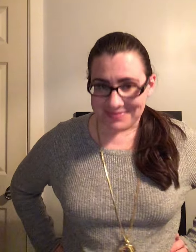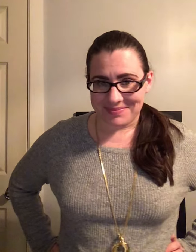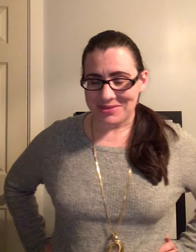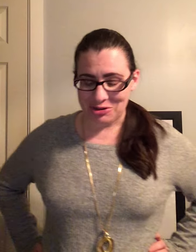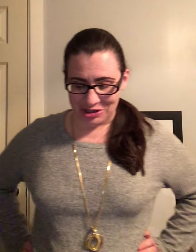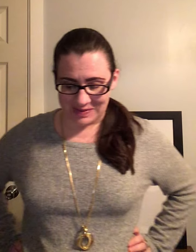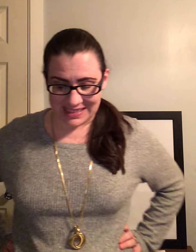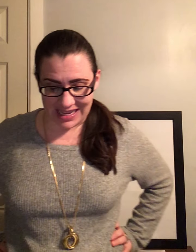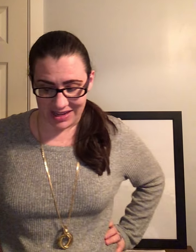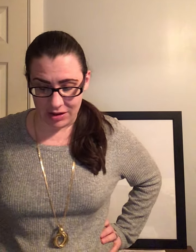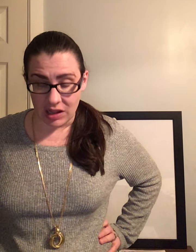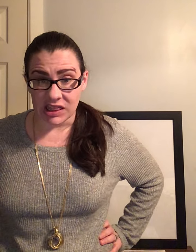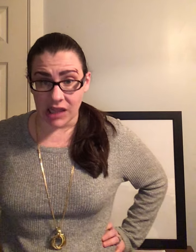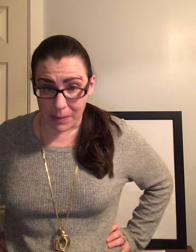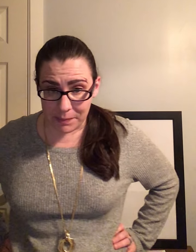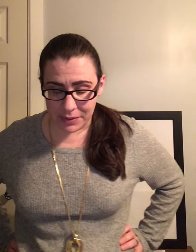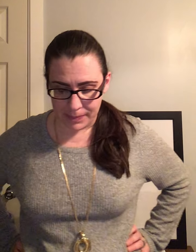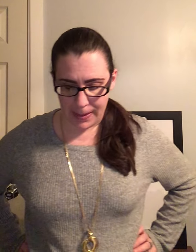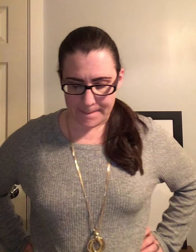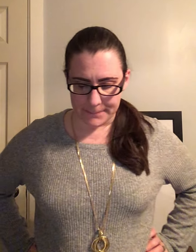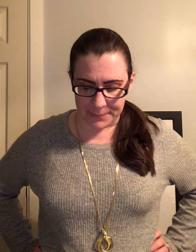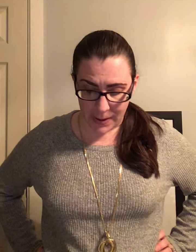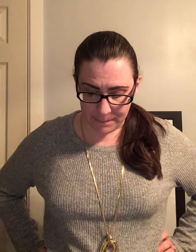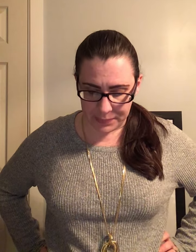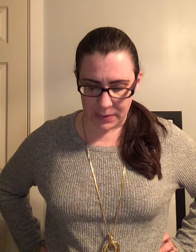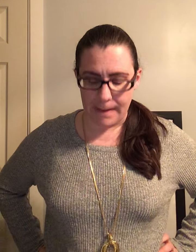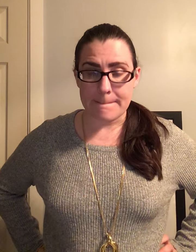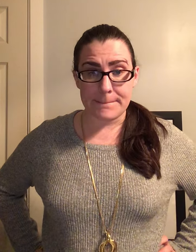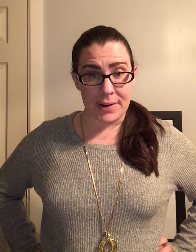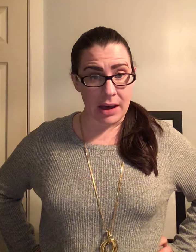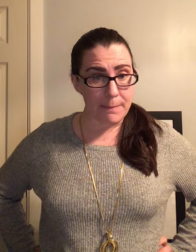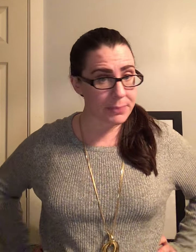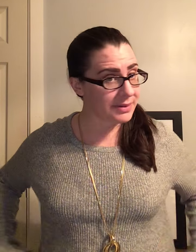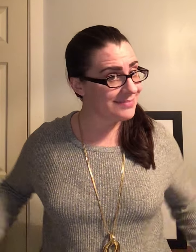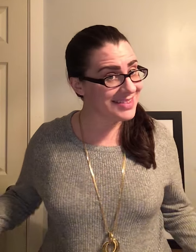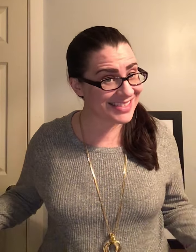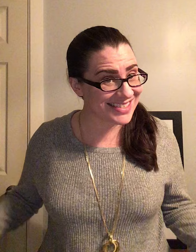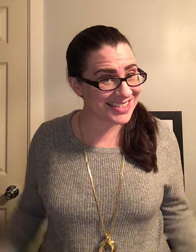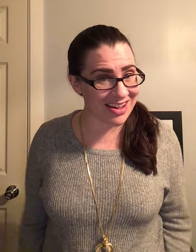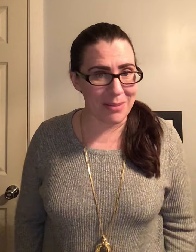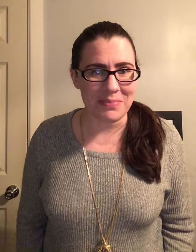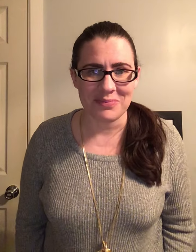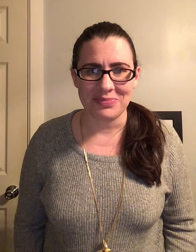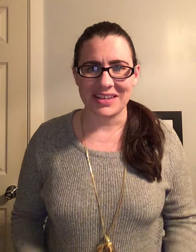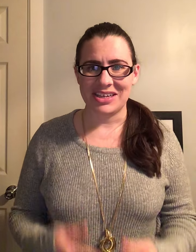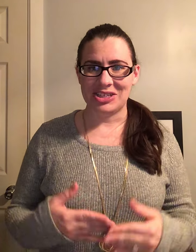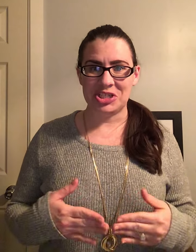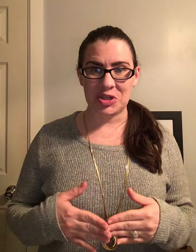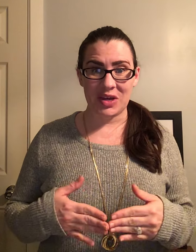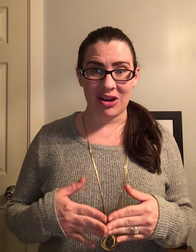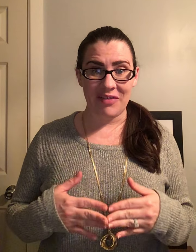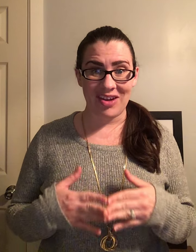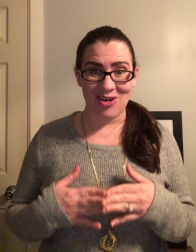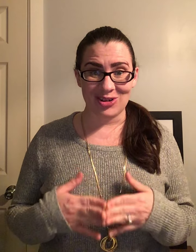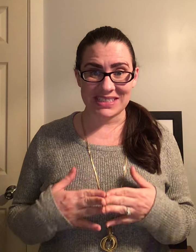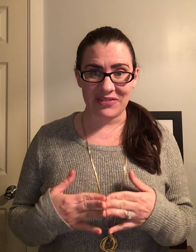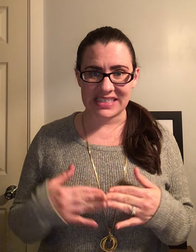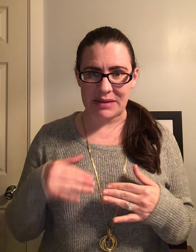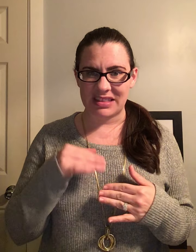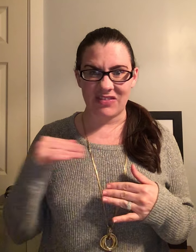You could have said lump, bump, pump, stump. Do you hear how they all sound the same at the